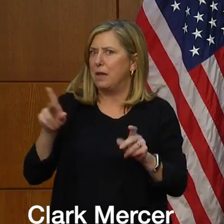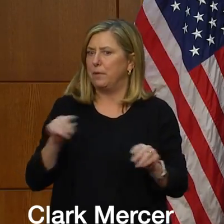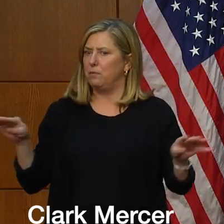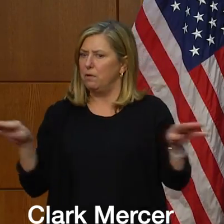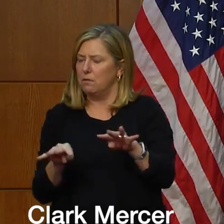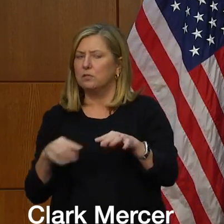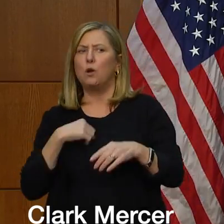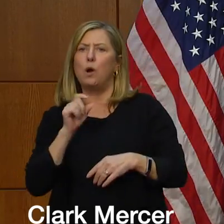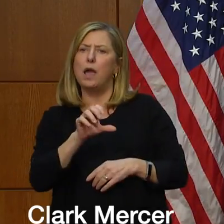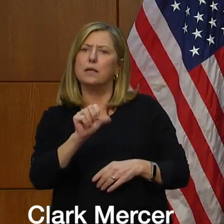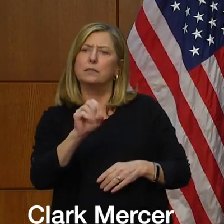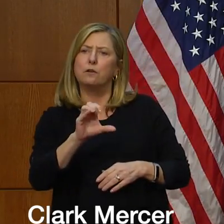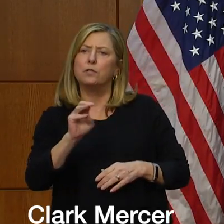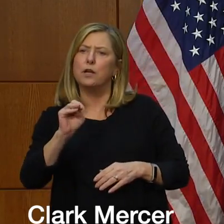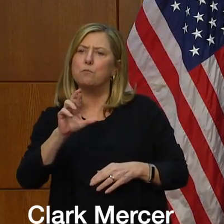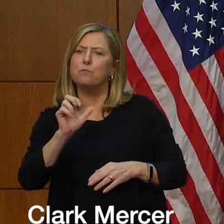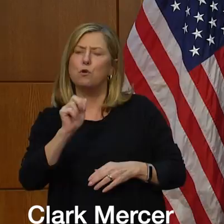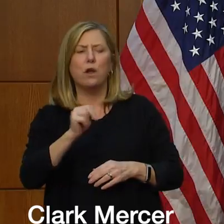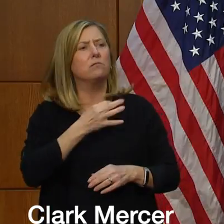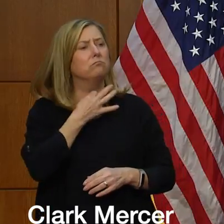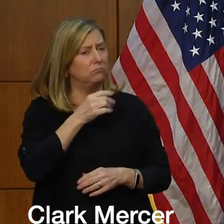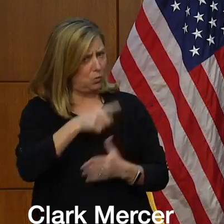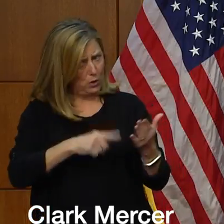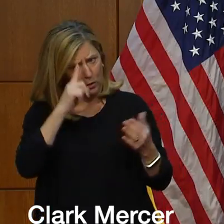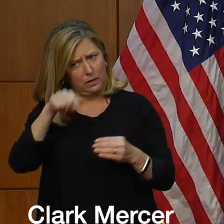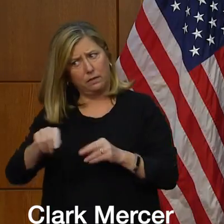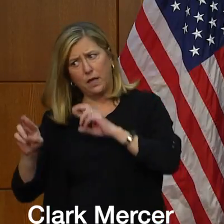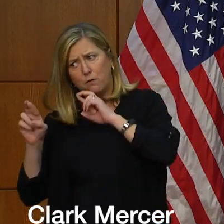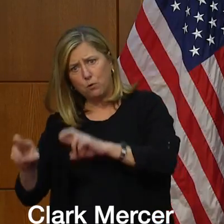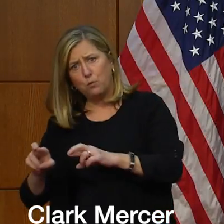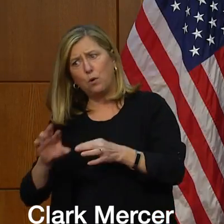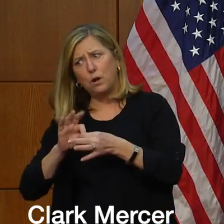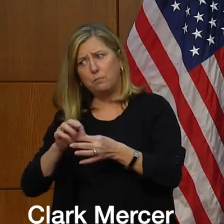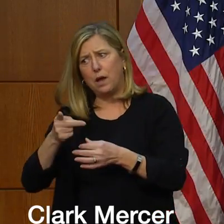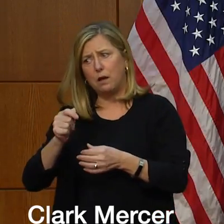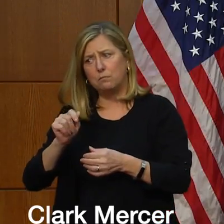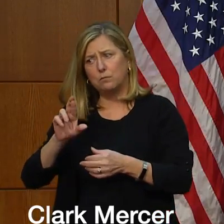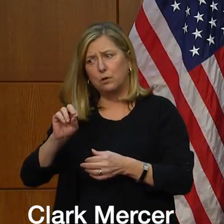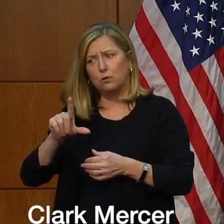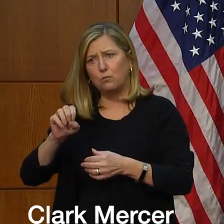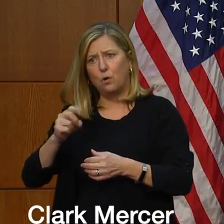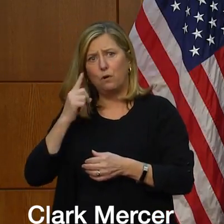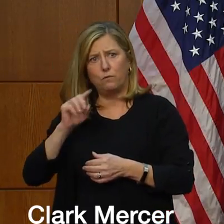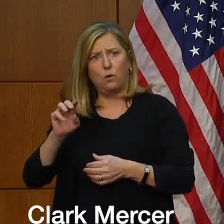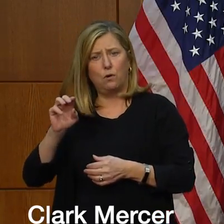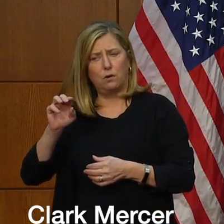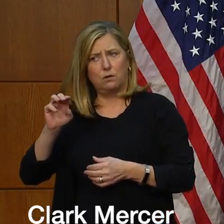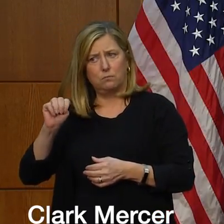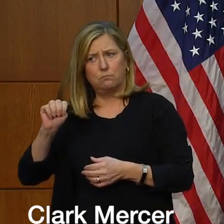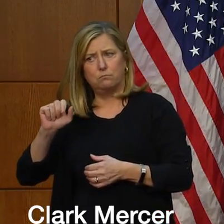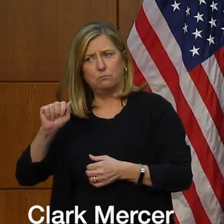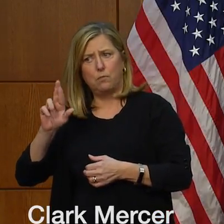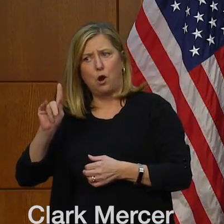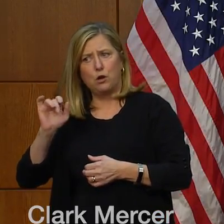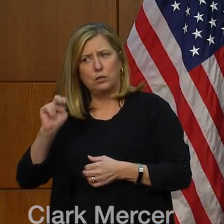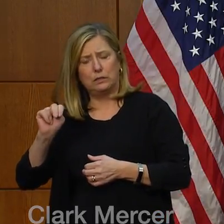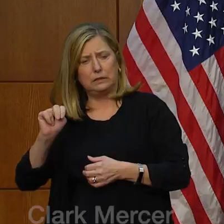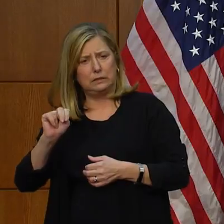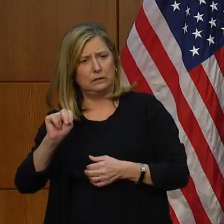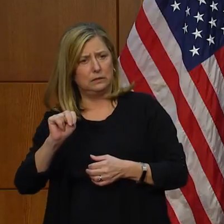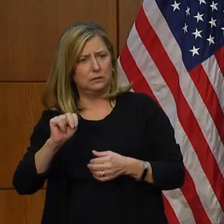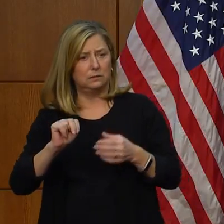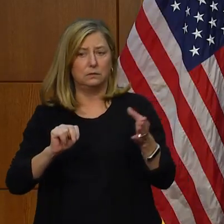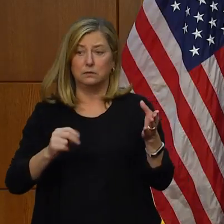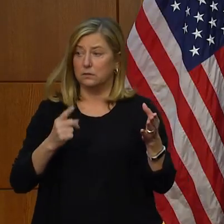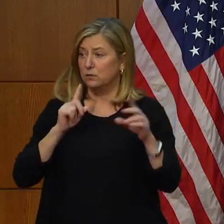does your team think about OSIG's report on the parole process for Mr. Martin? And the response was, we